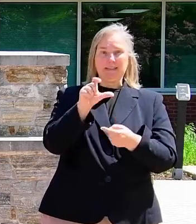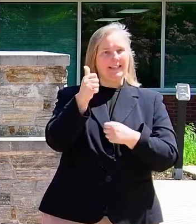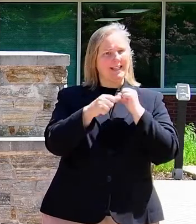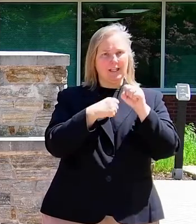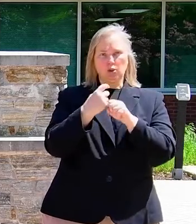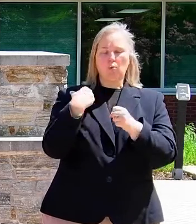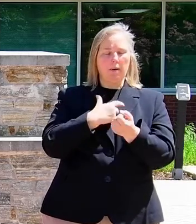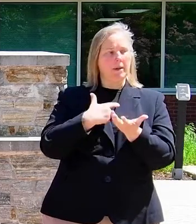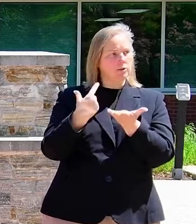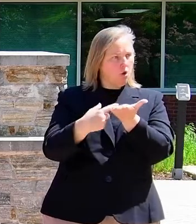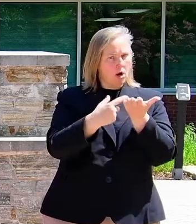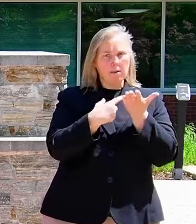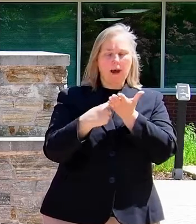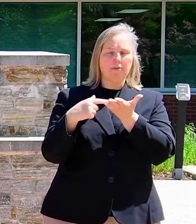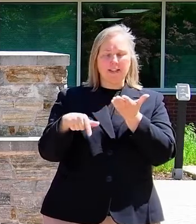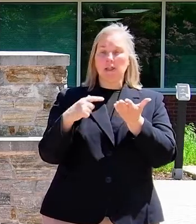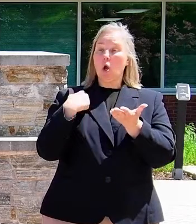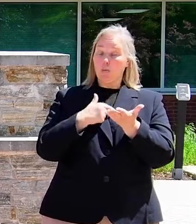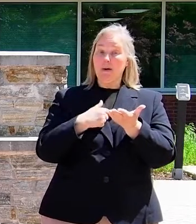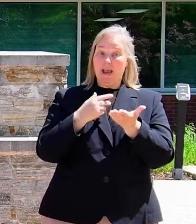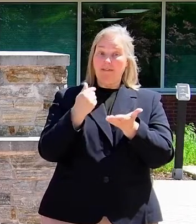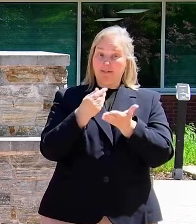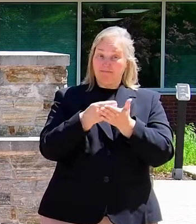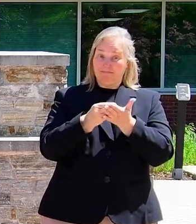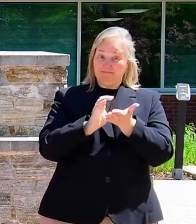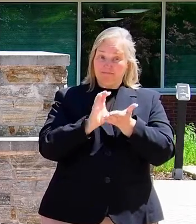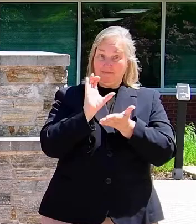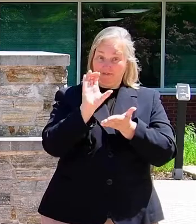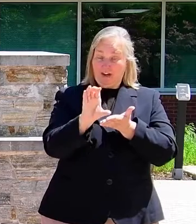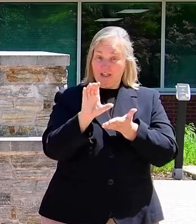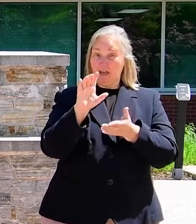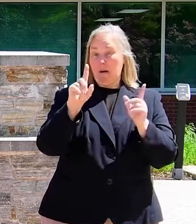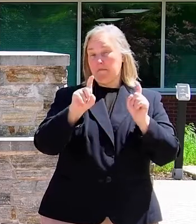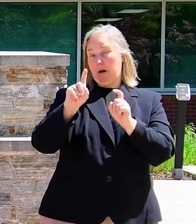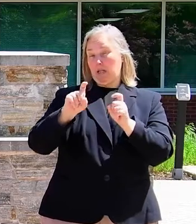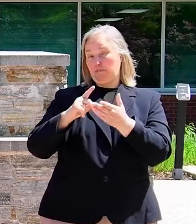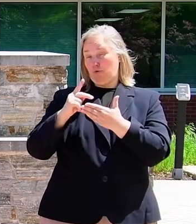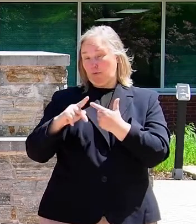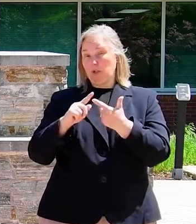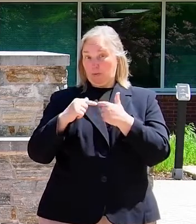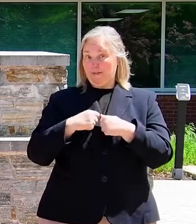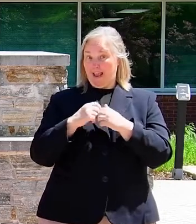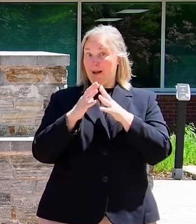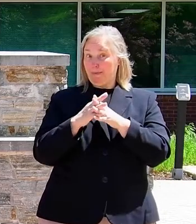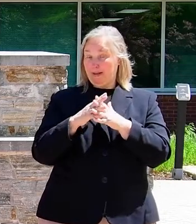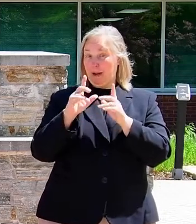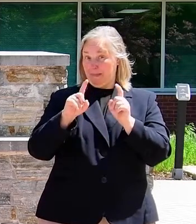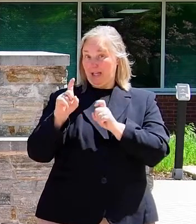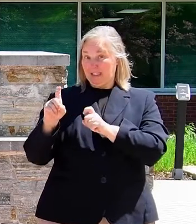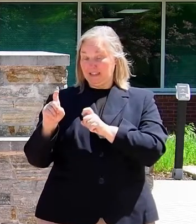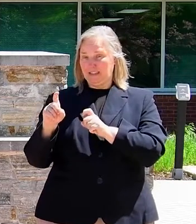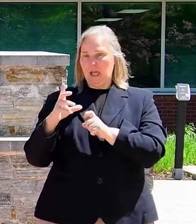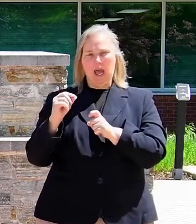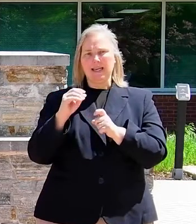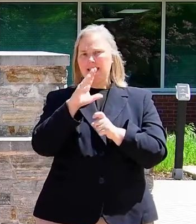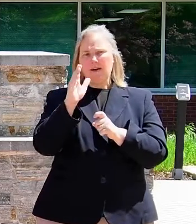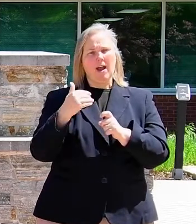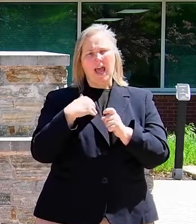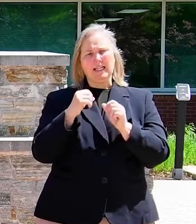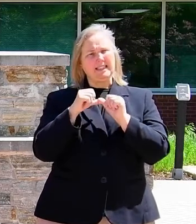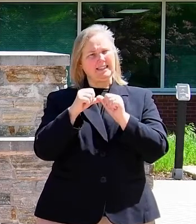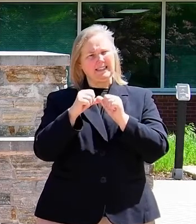been talking about this. We have funded pilots. We've implemented pilots, and we never had sustained